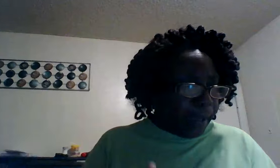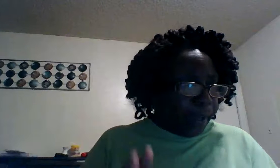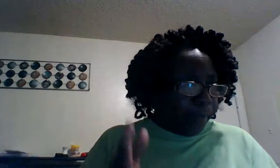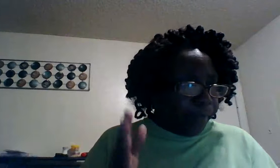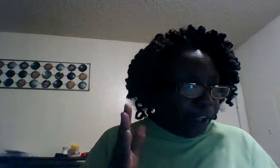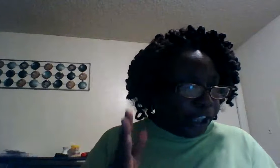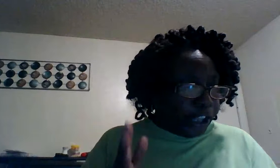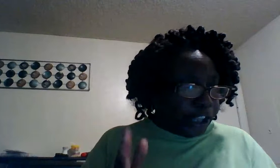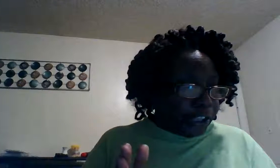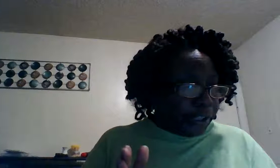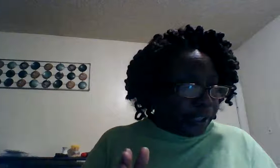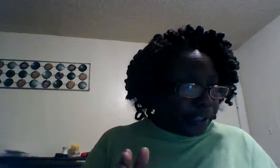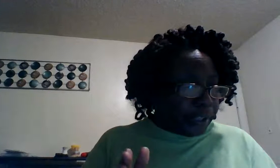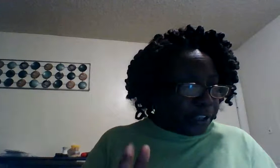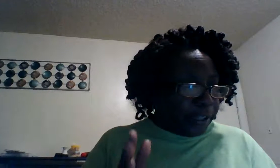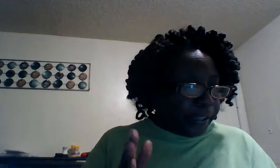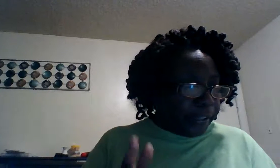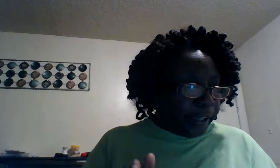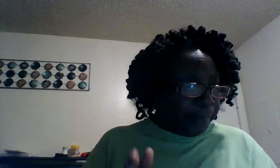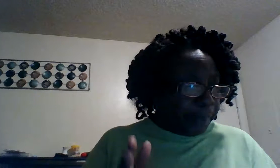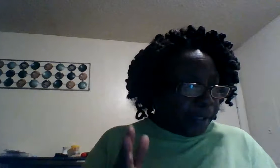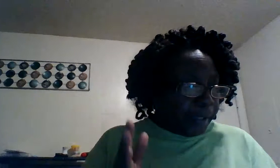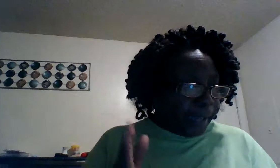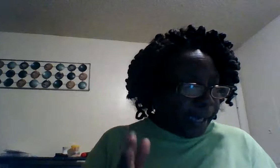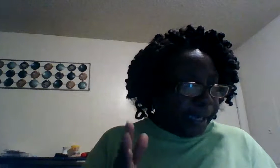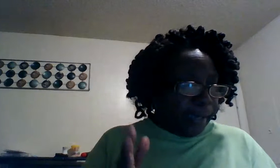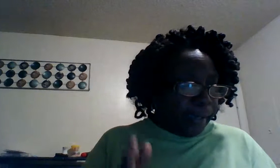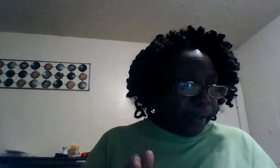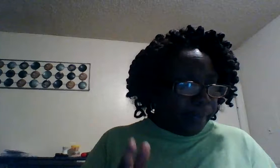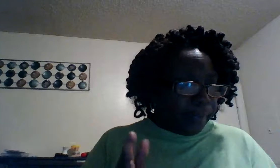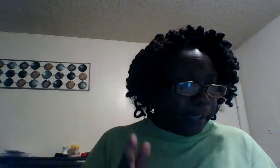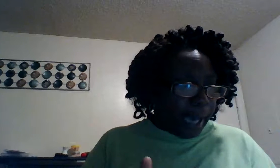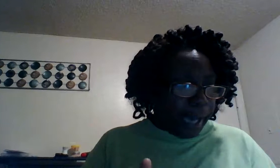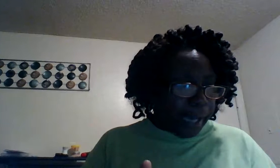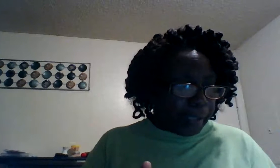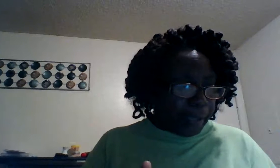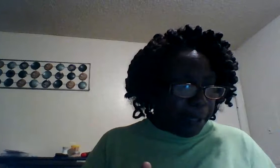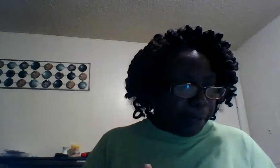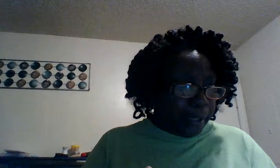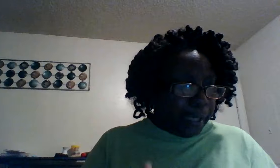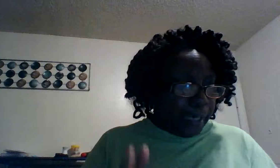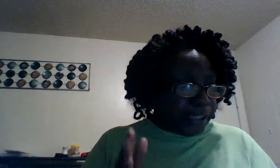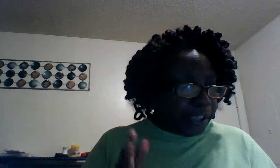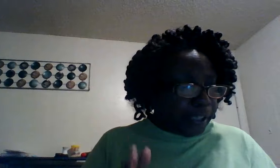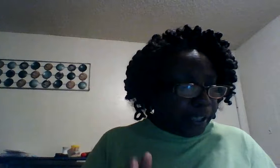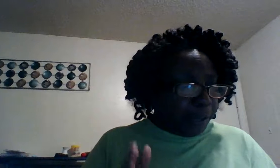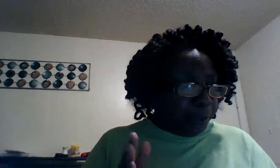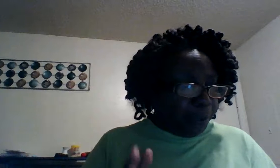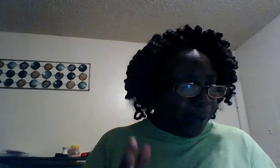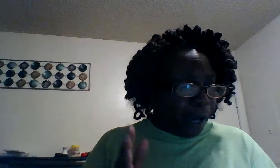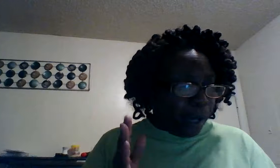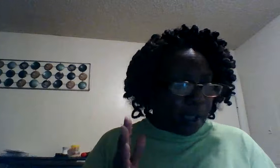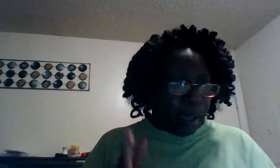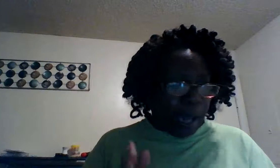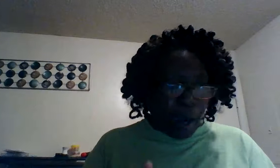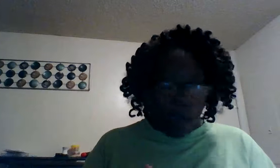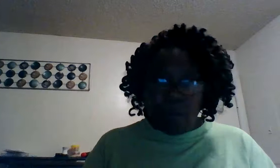for good to them that love God come on and to them who are called